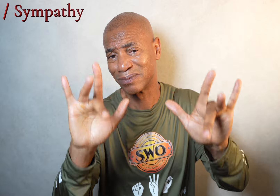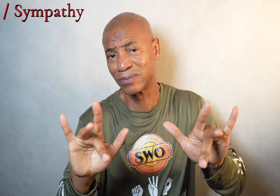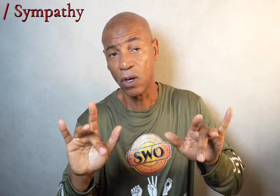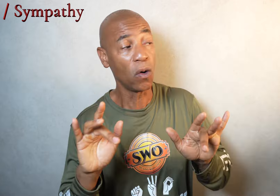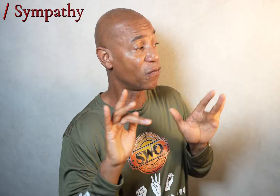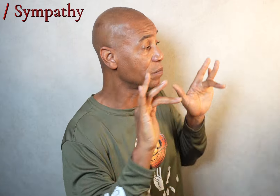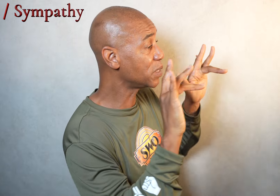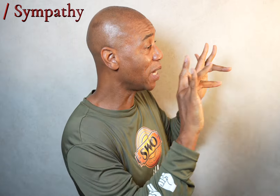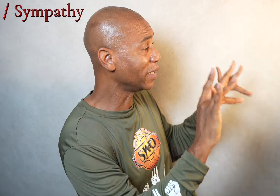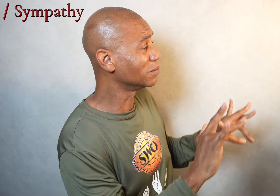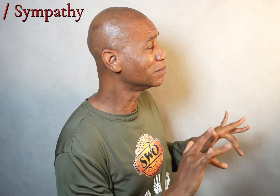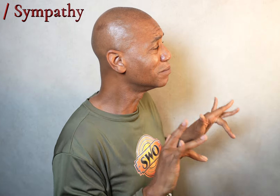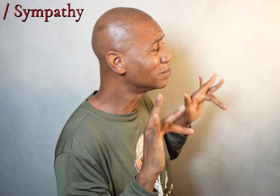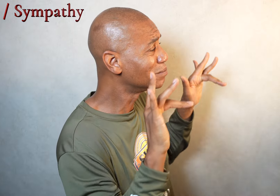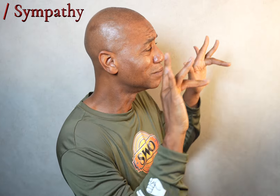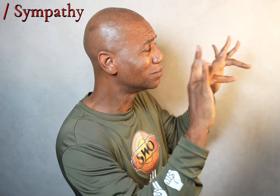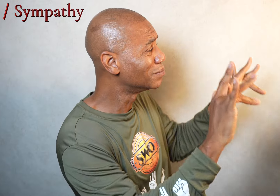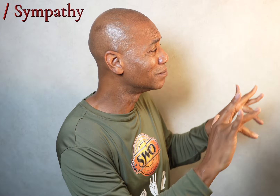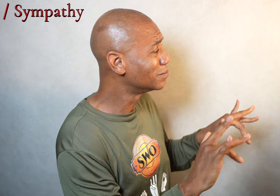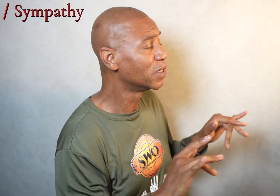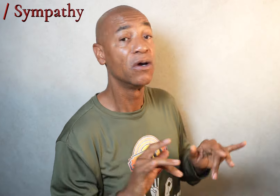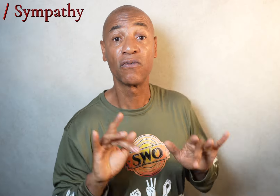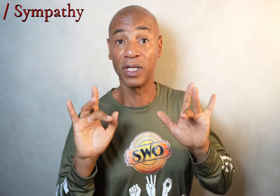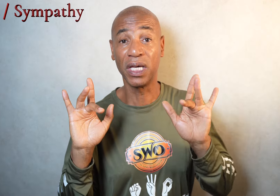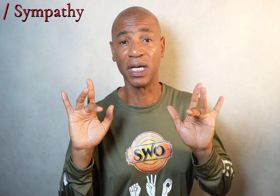Or from the side. Front again.